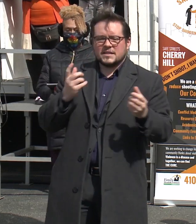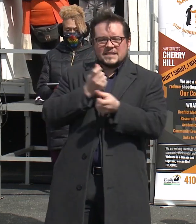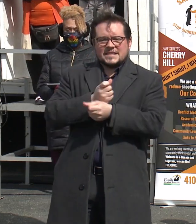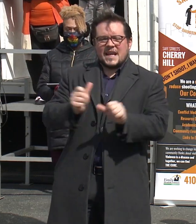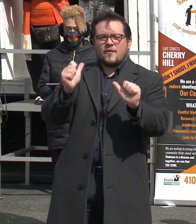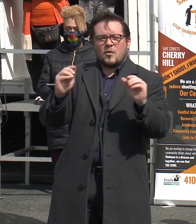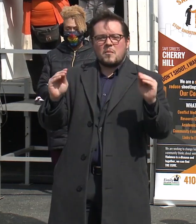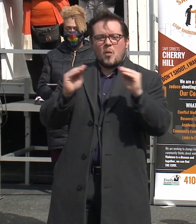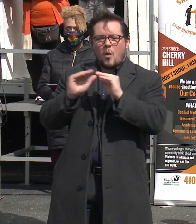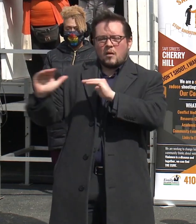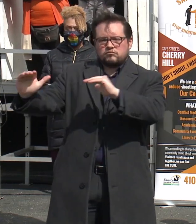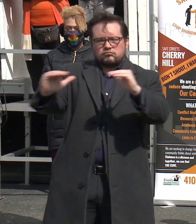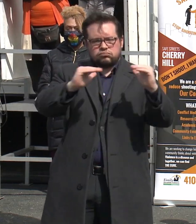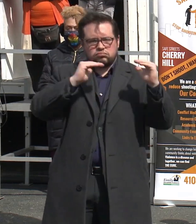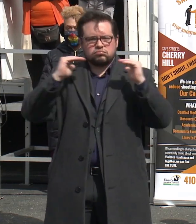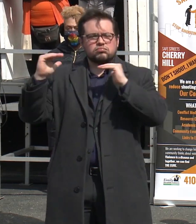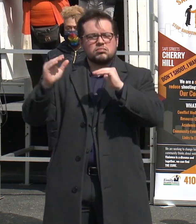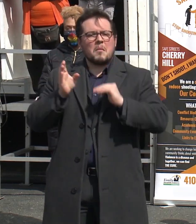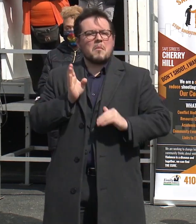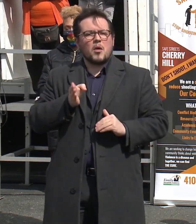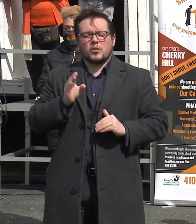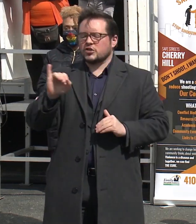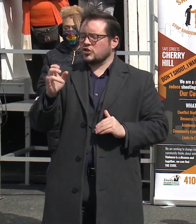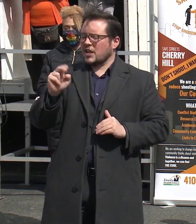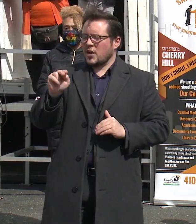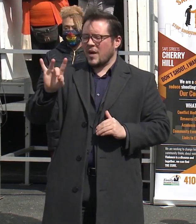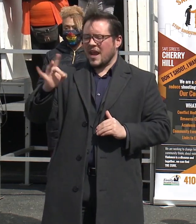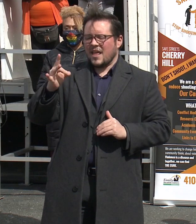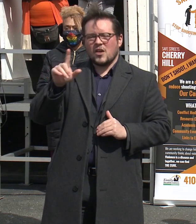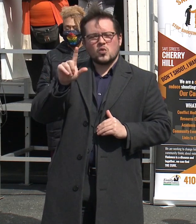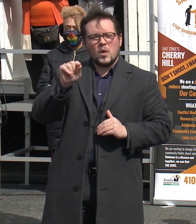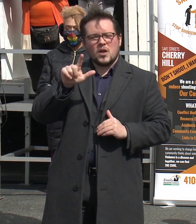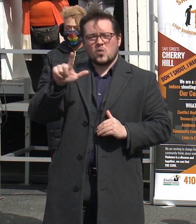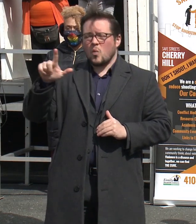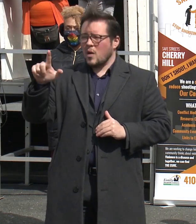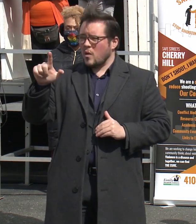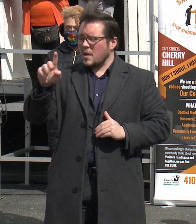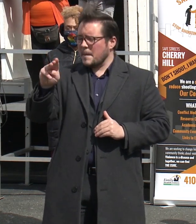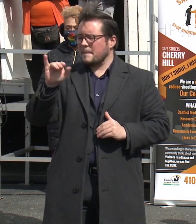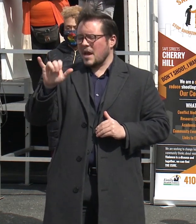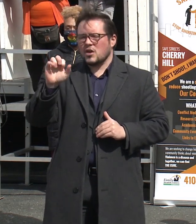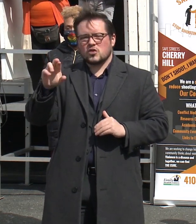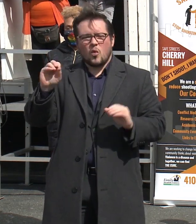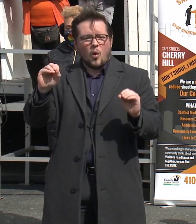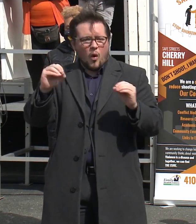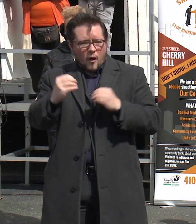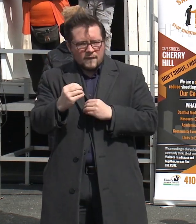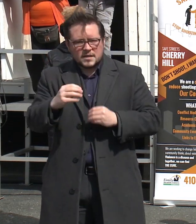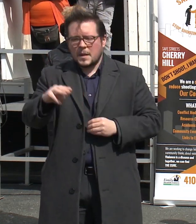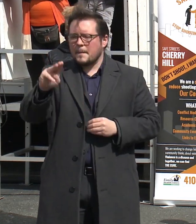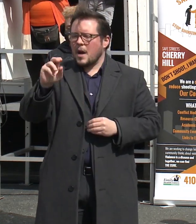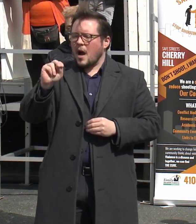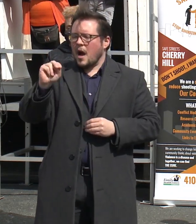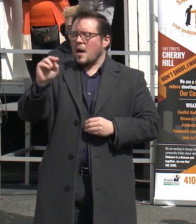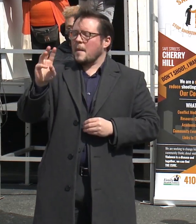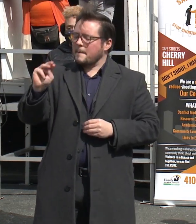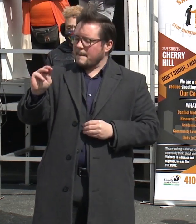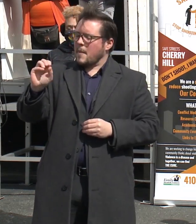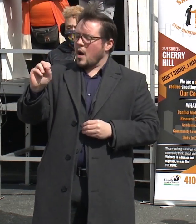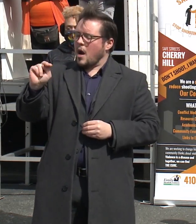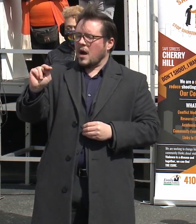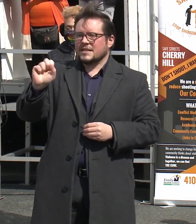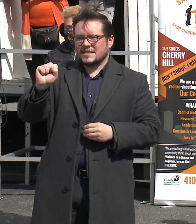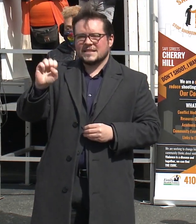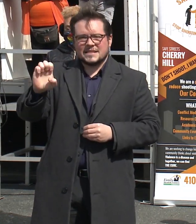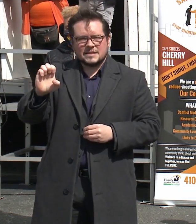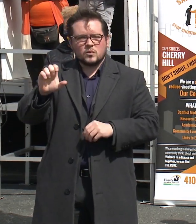tomorrow. On January 8, 2021, the Mayor's Office of Neighborhood Safety and Engagement, or MOSI, began working with the